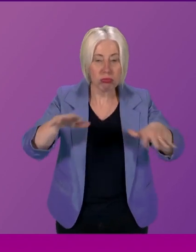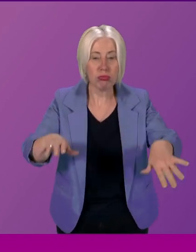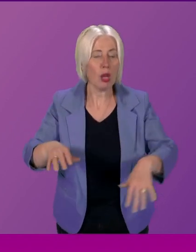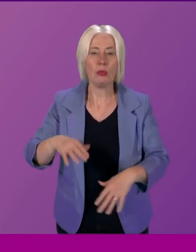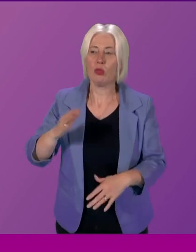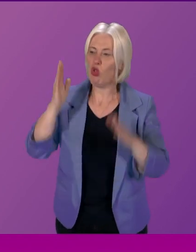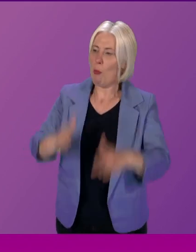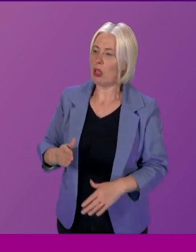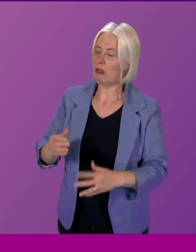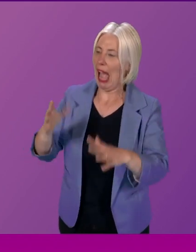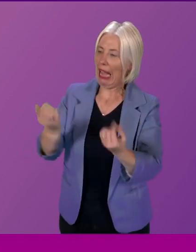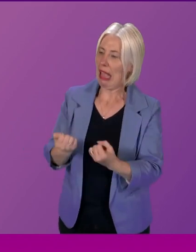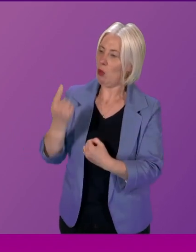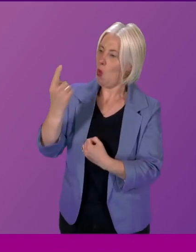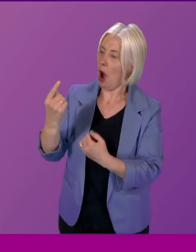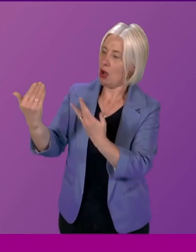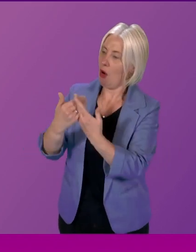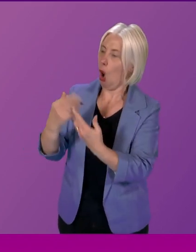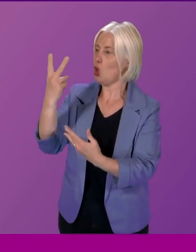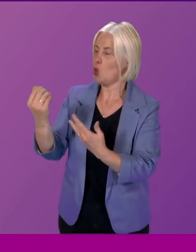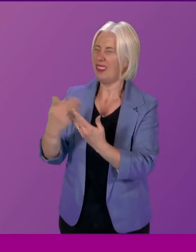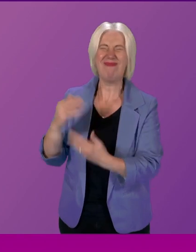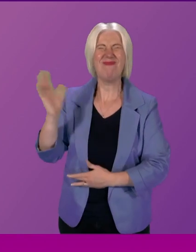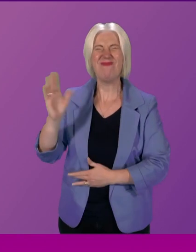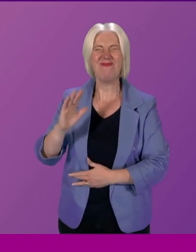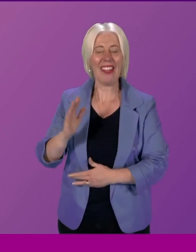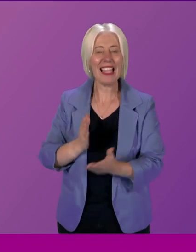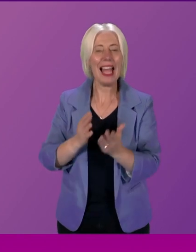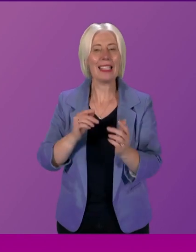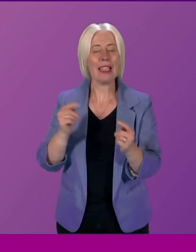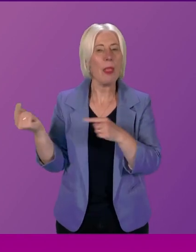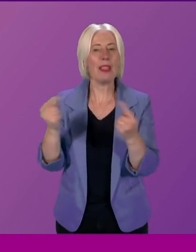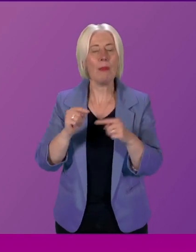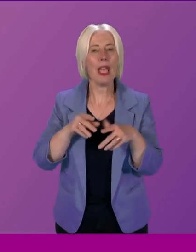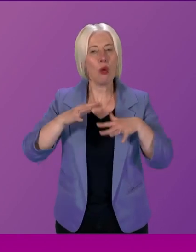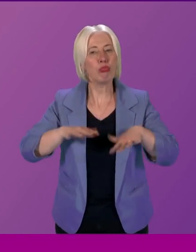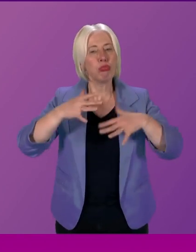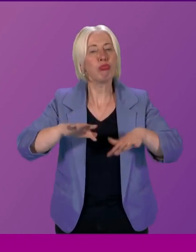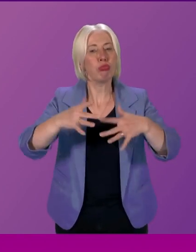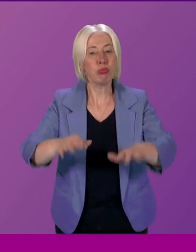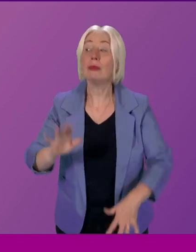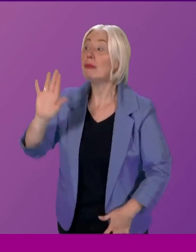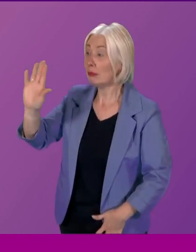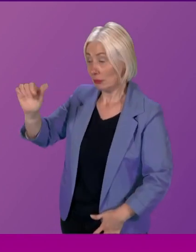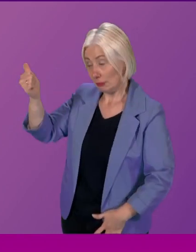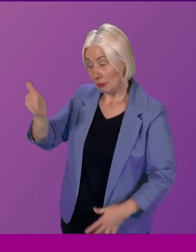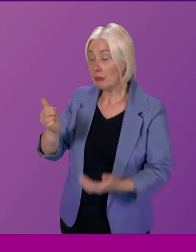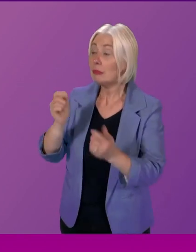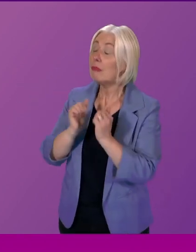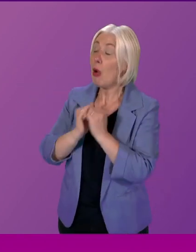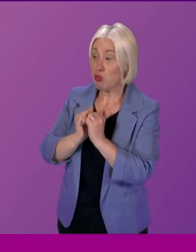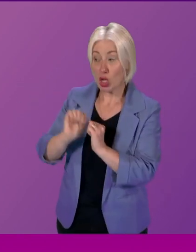take one, you must take two. You know, there is the actual flow of the debate itself. And speaking of the flow of the debate, I appreciate that Mr Ghosn has been